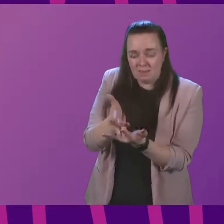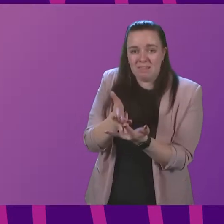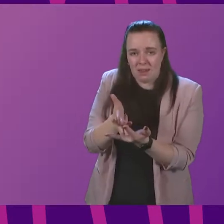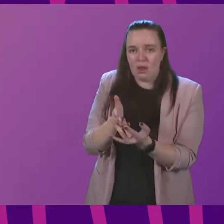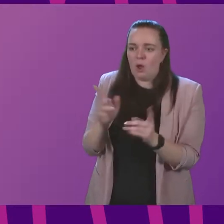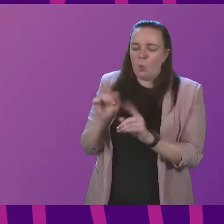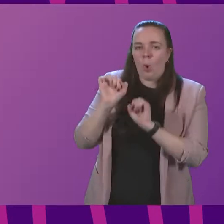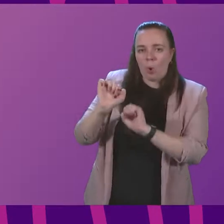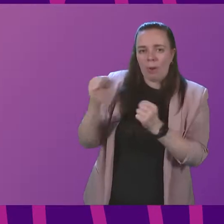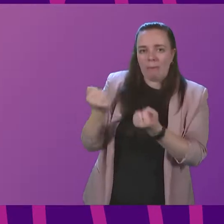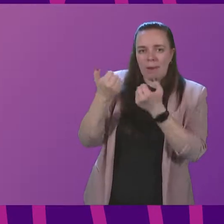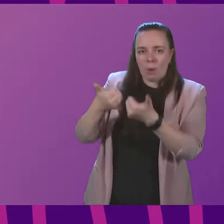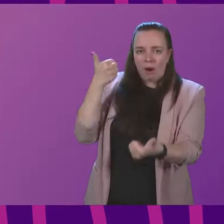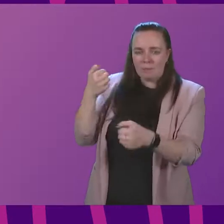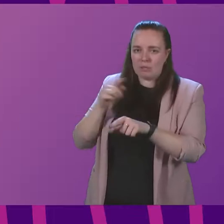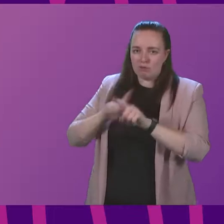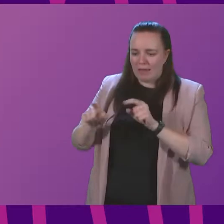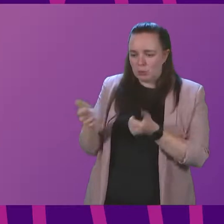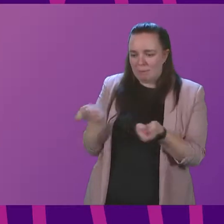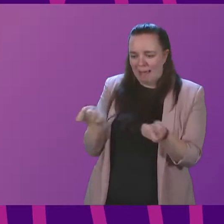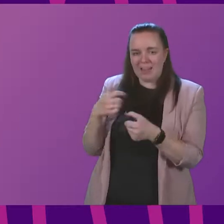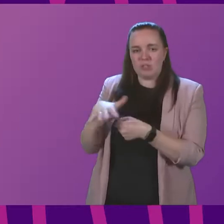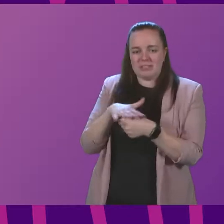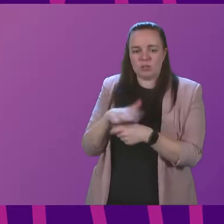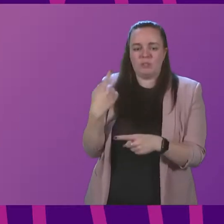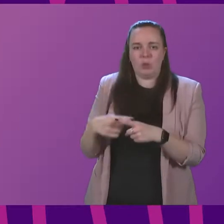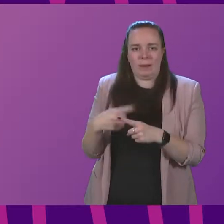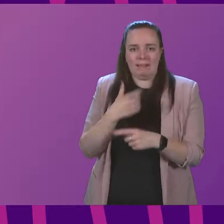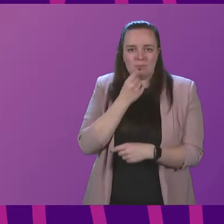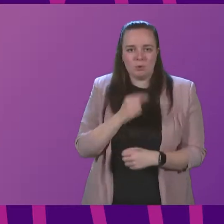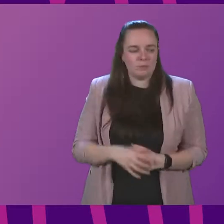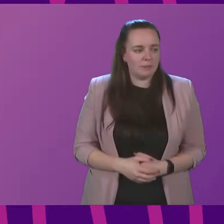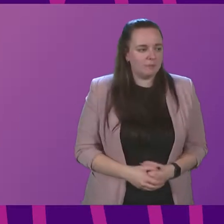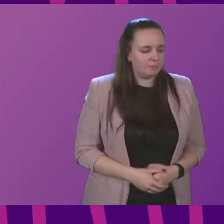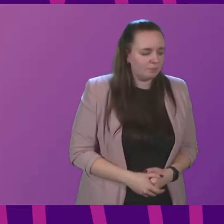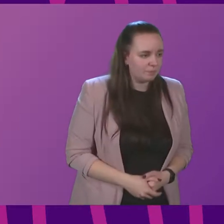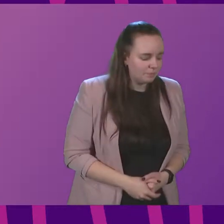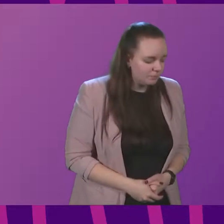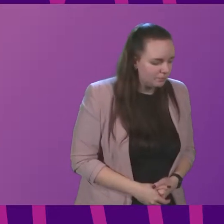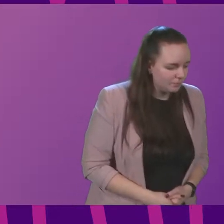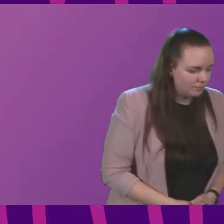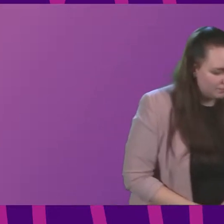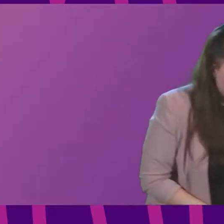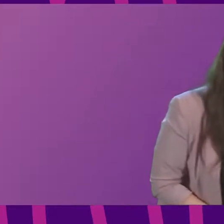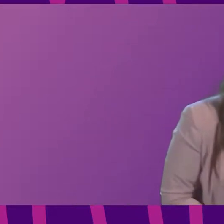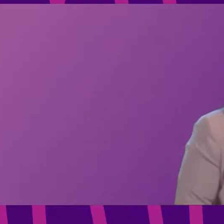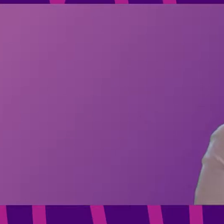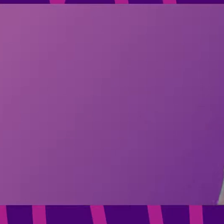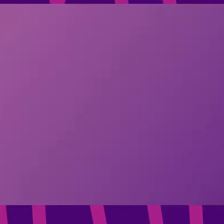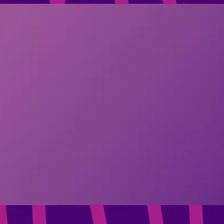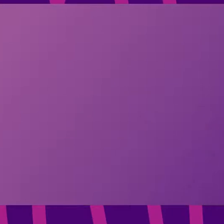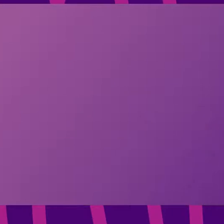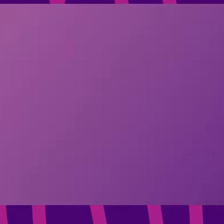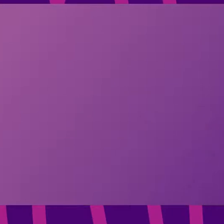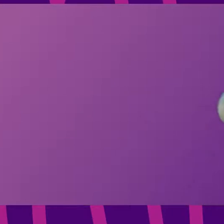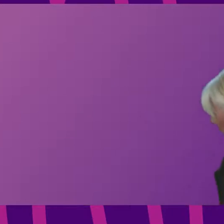what the power companies are doing to resolve the situation as quickly as possible. Can I encourage members to ask their question and then allow the Minister